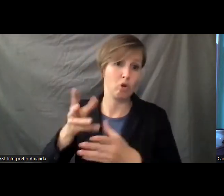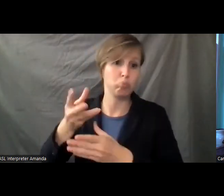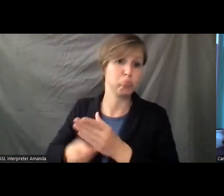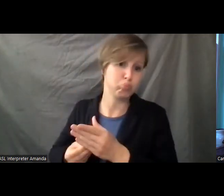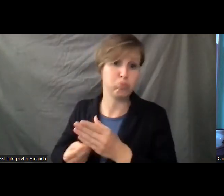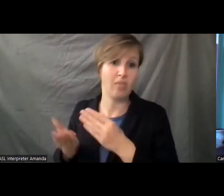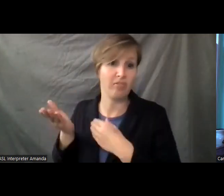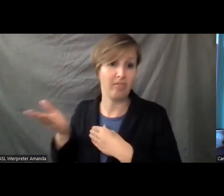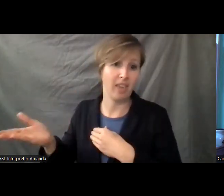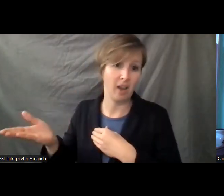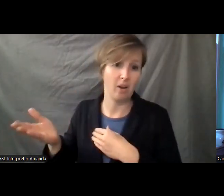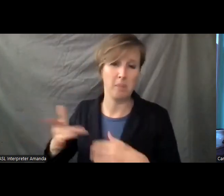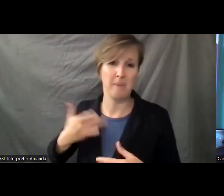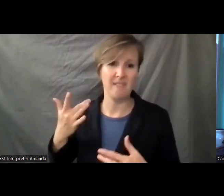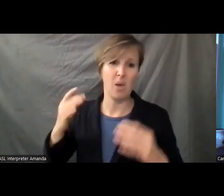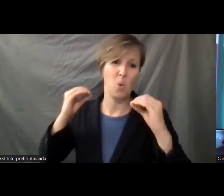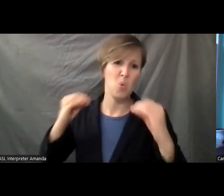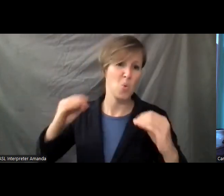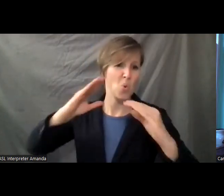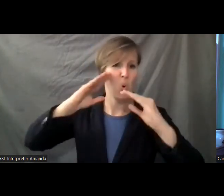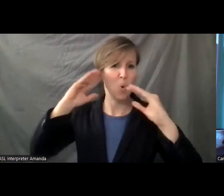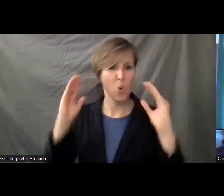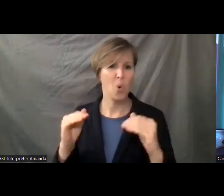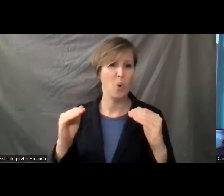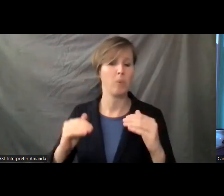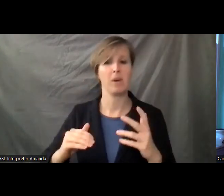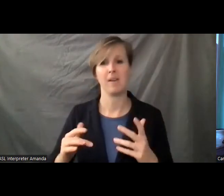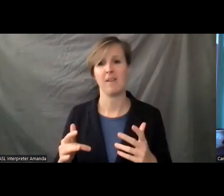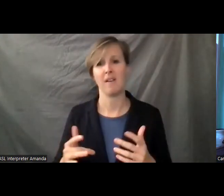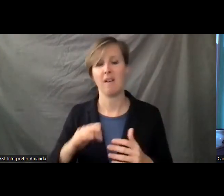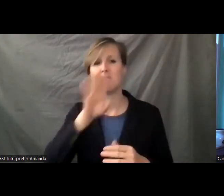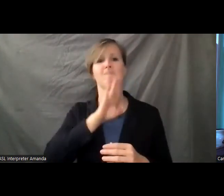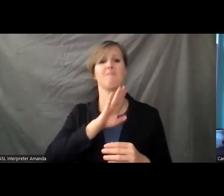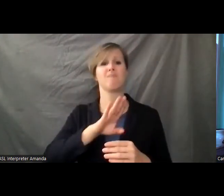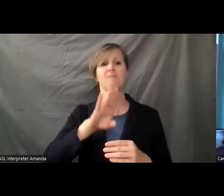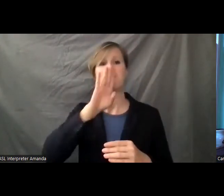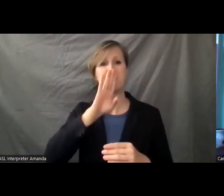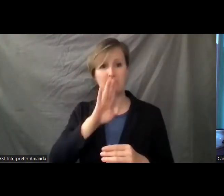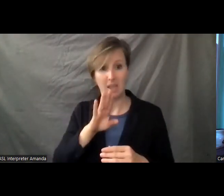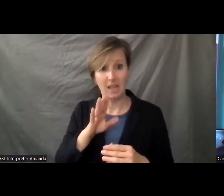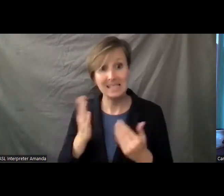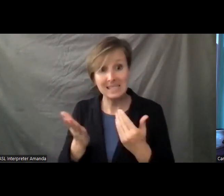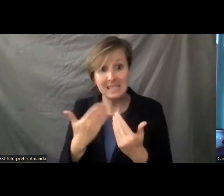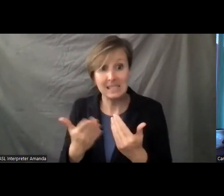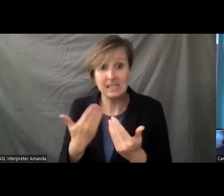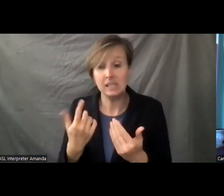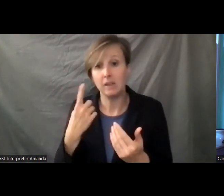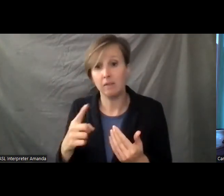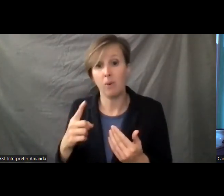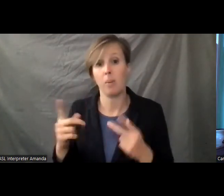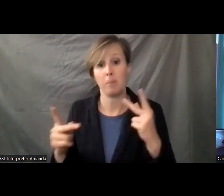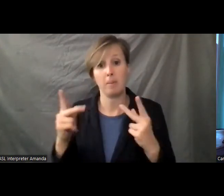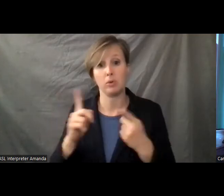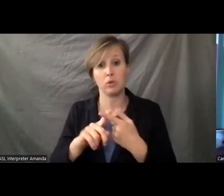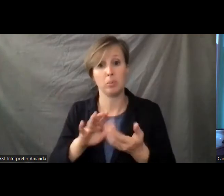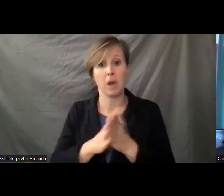feel a sense of hopelessness and a sense of just frustration, it's very easy for people to